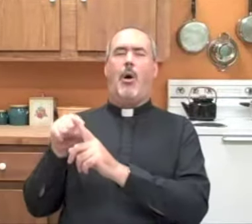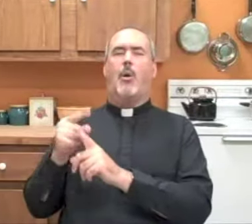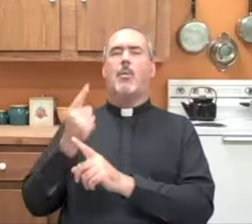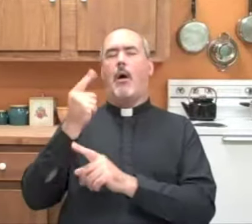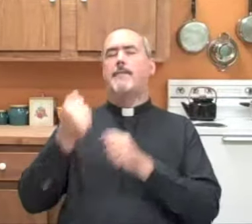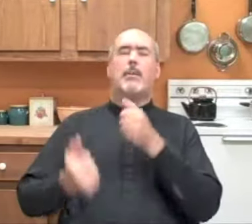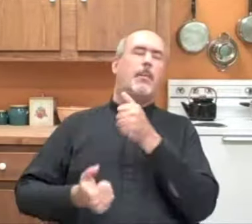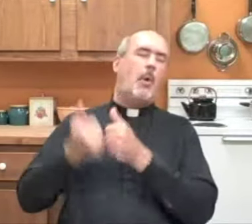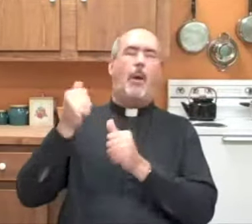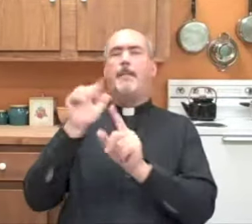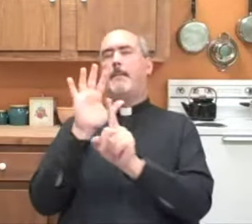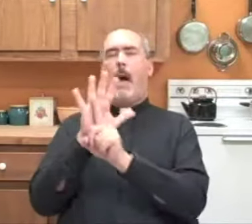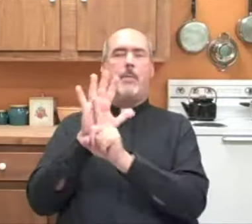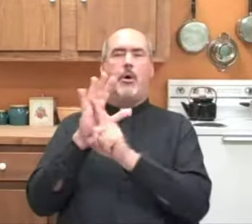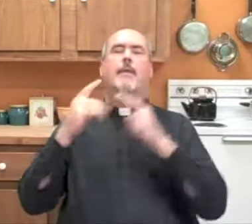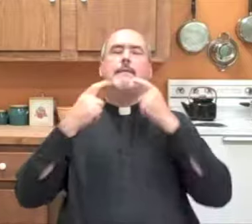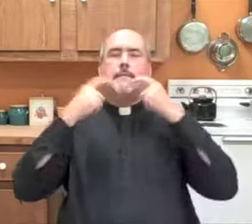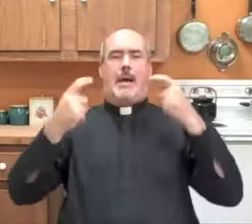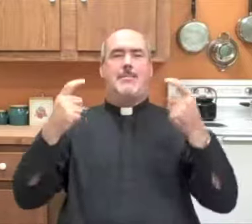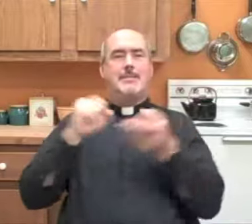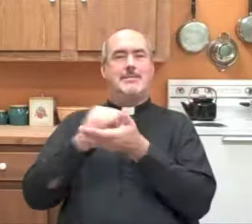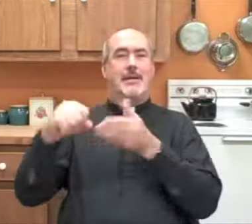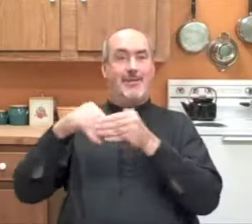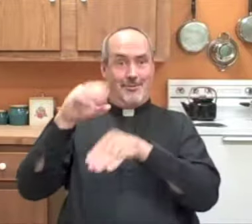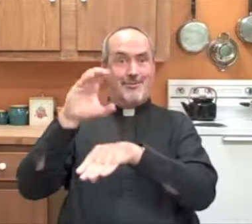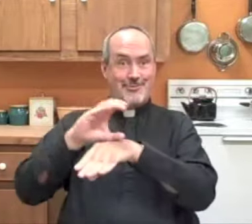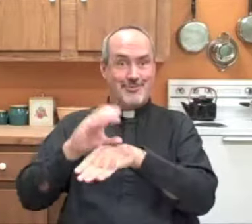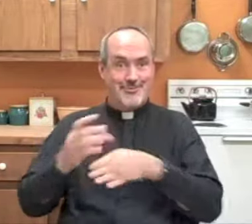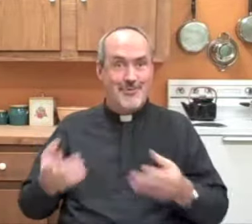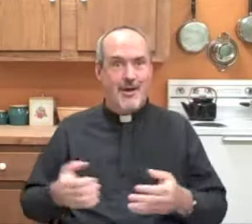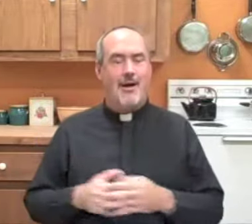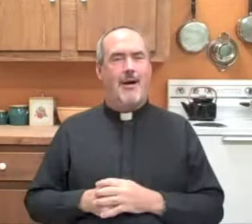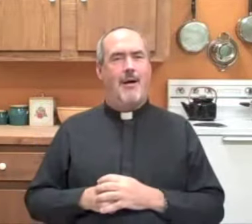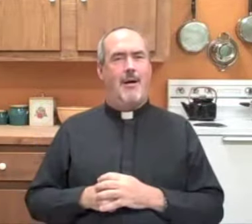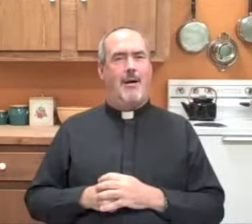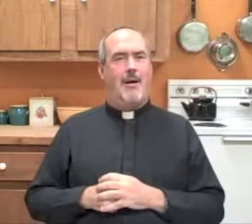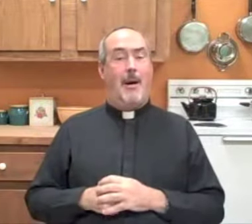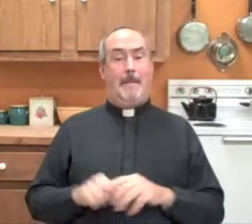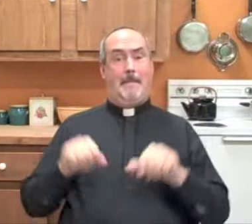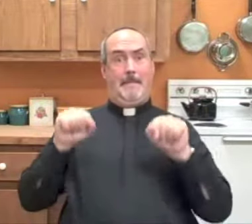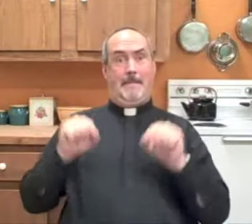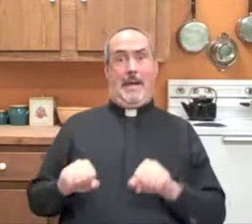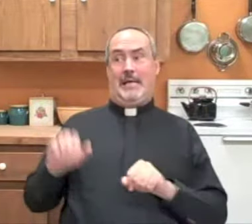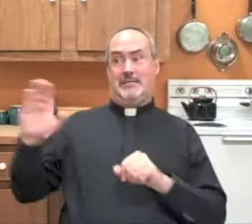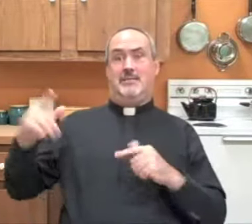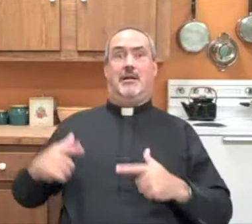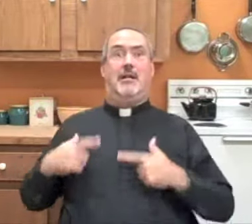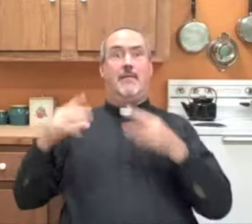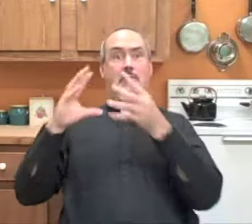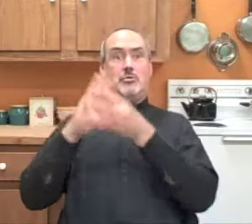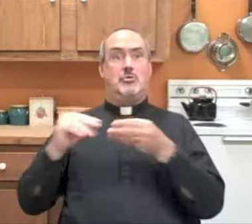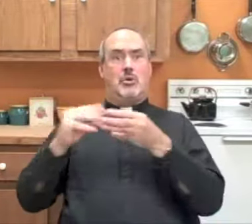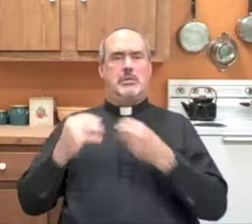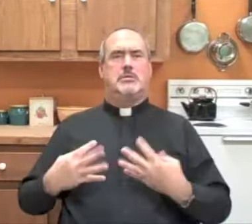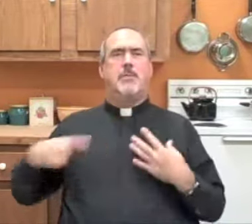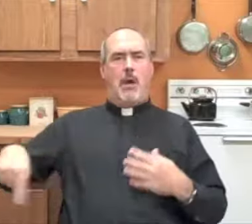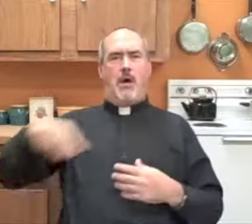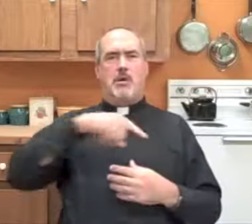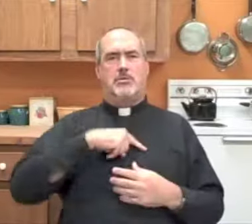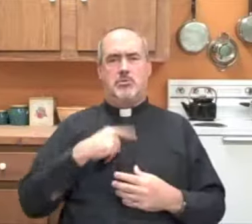St. Francis is one of the most revered and popular saints in the Catholic Church. It's possible that his life